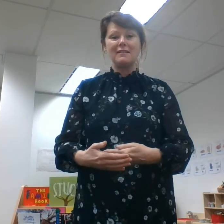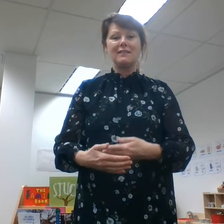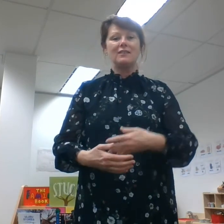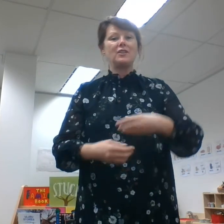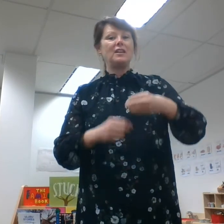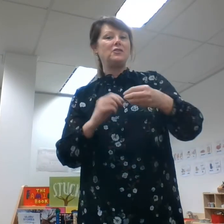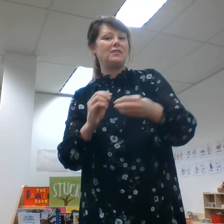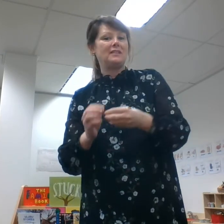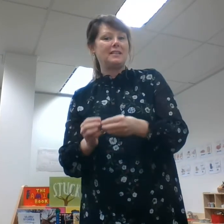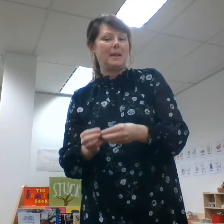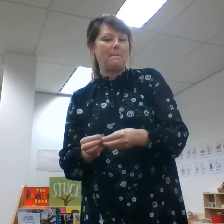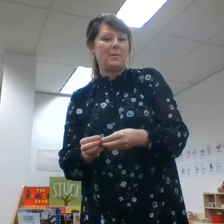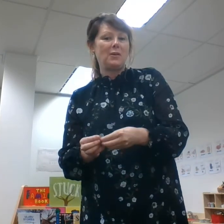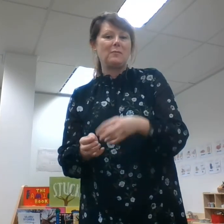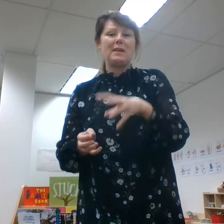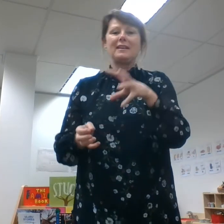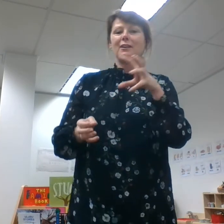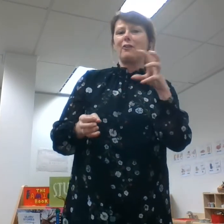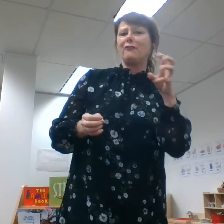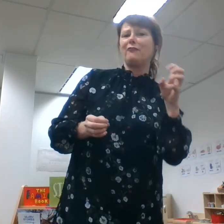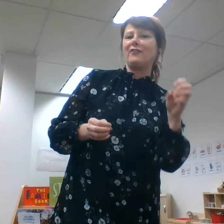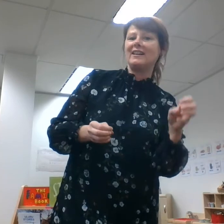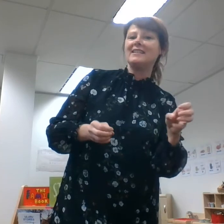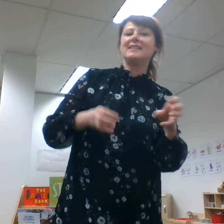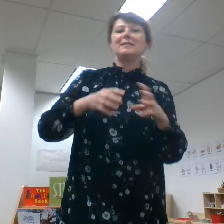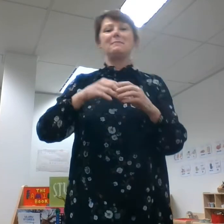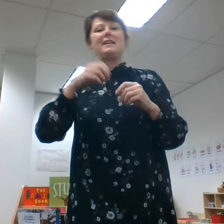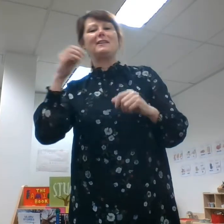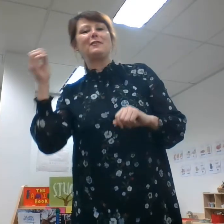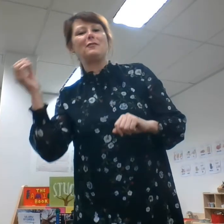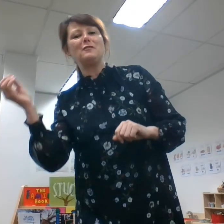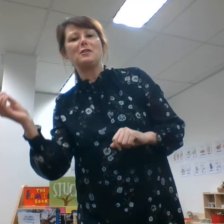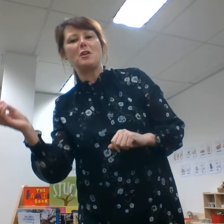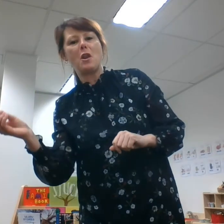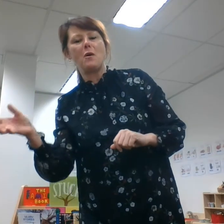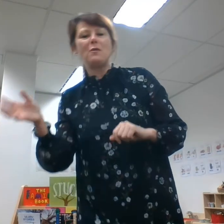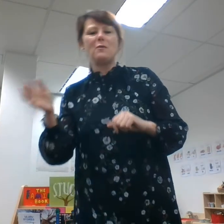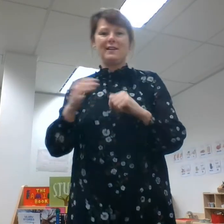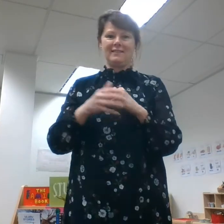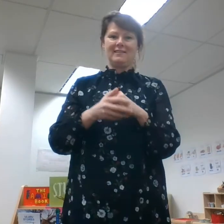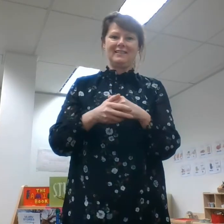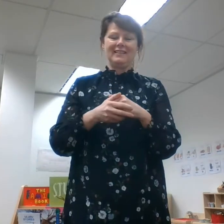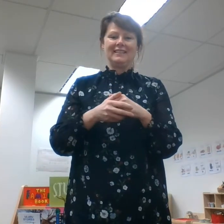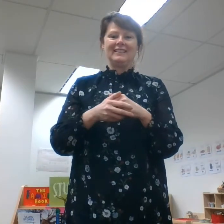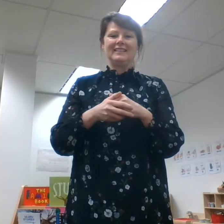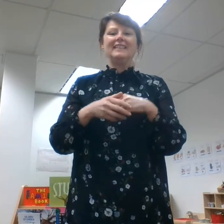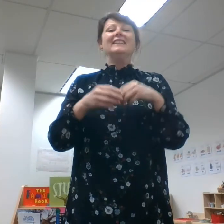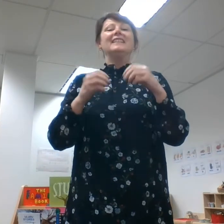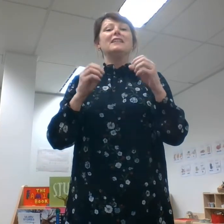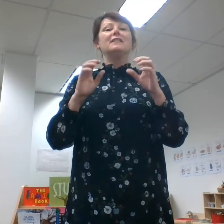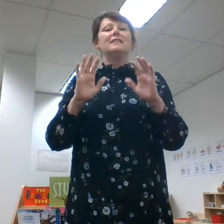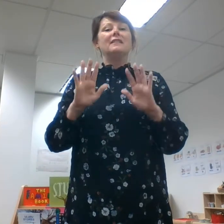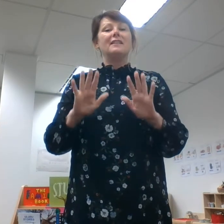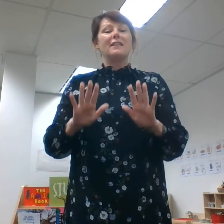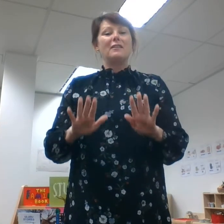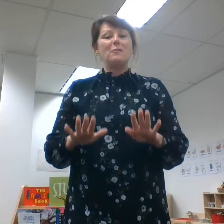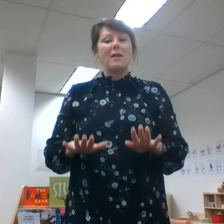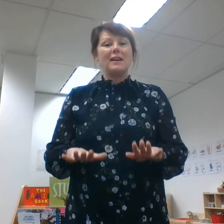change the tempo make it go faster make it go slower you might